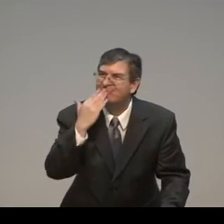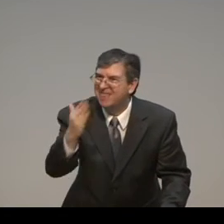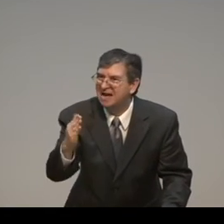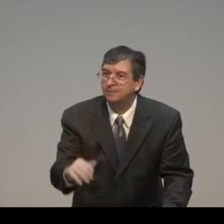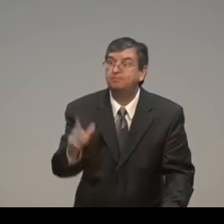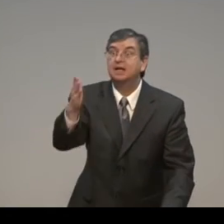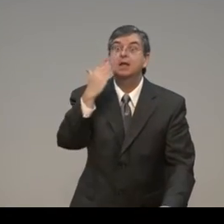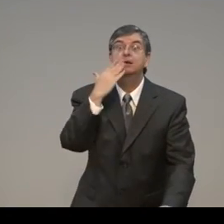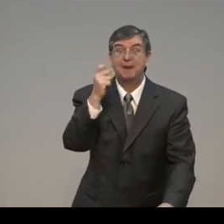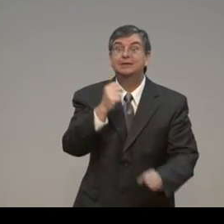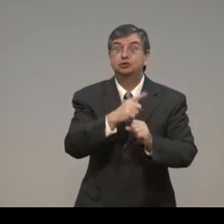God. And I have got a battery.